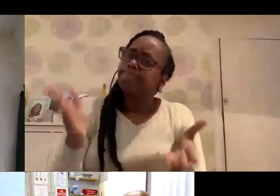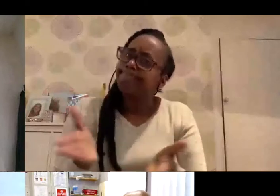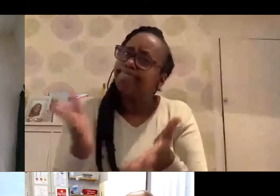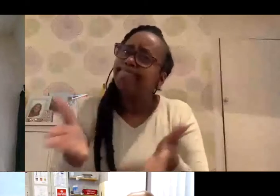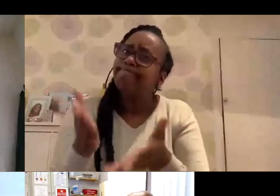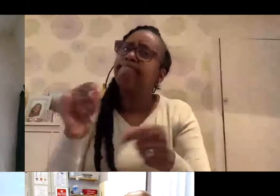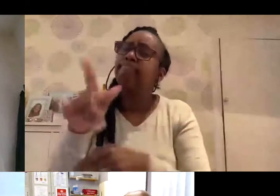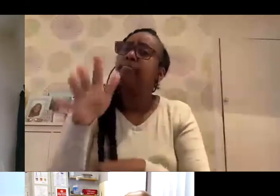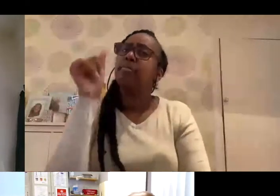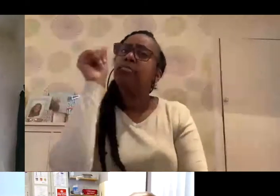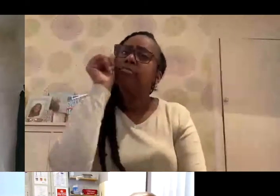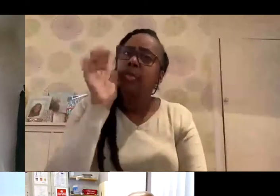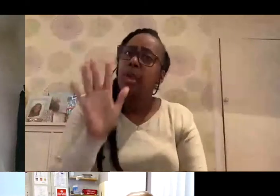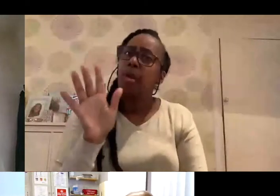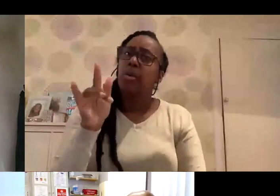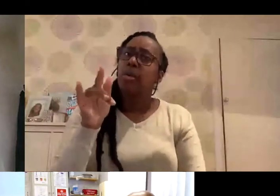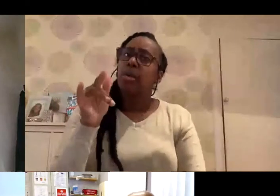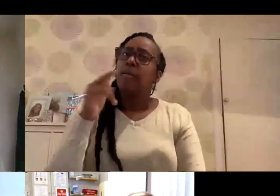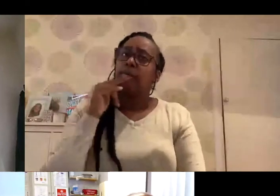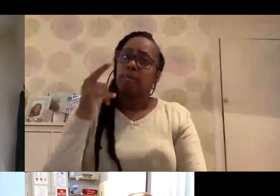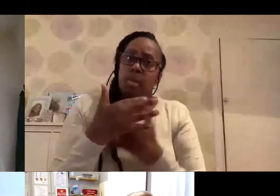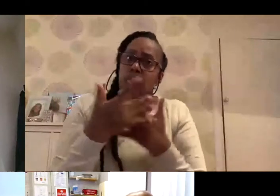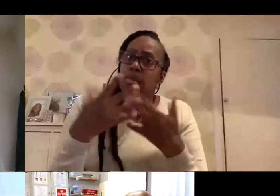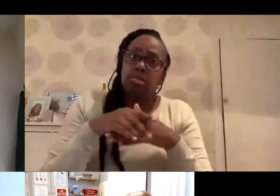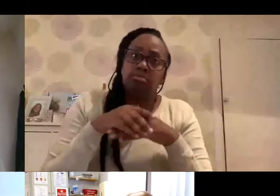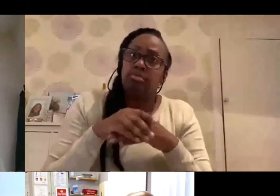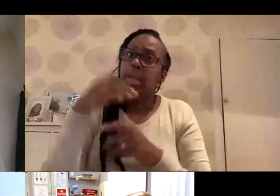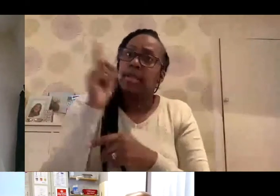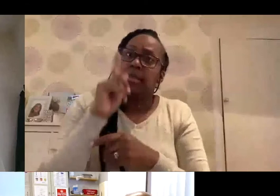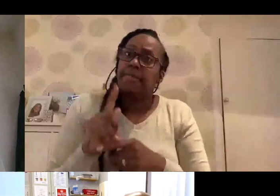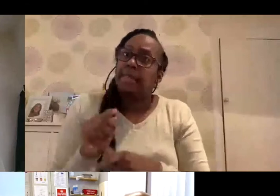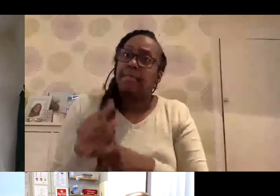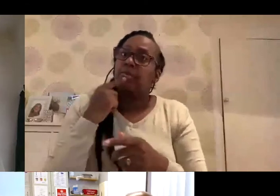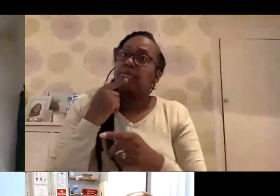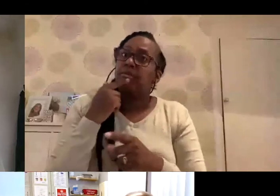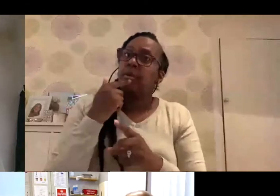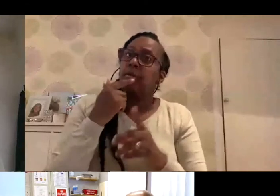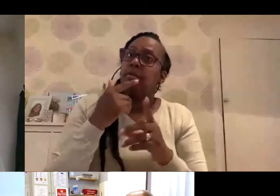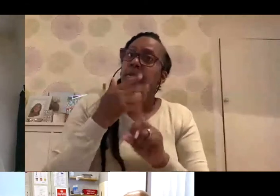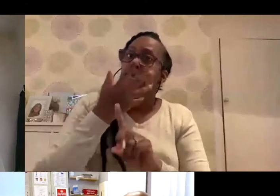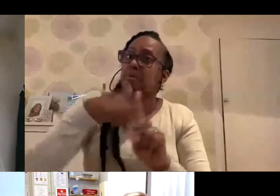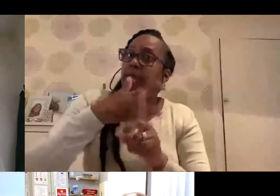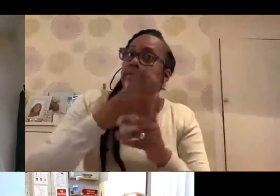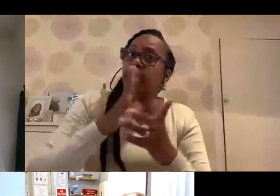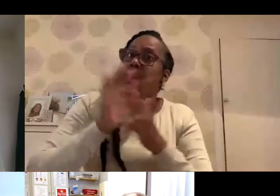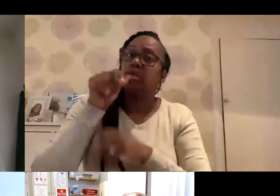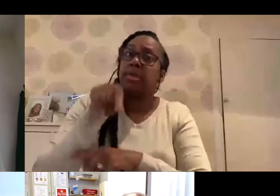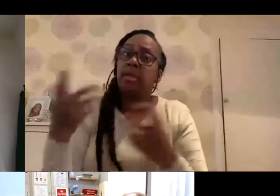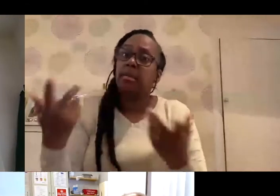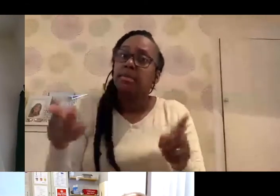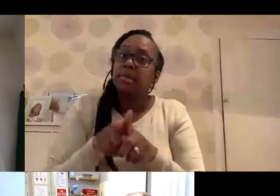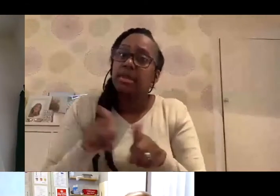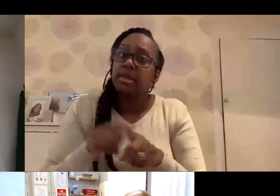as you know, I have lots of friends and colleagues who are from minority ethnic communities who are doctors. Sedina has got lots of friends and